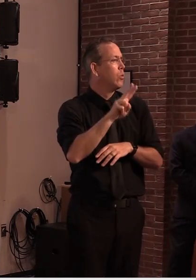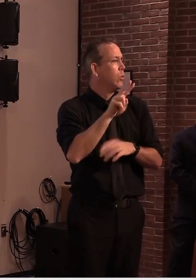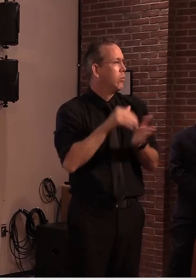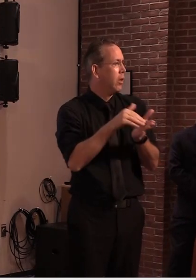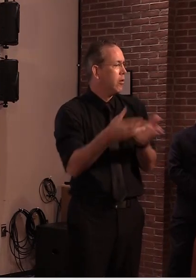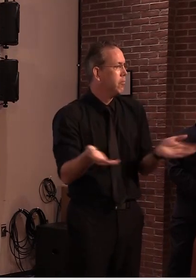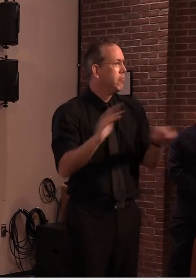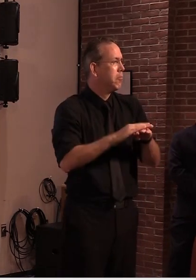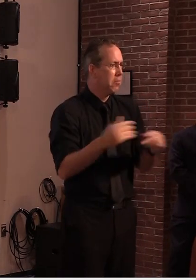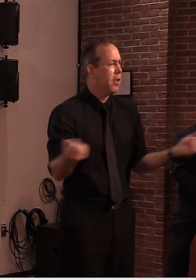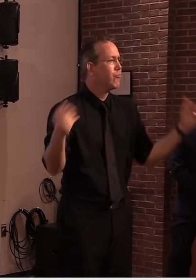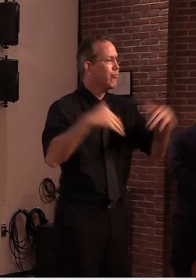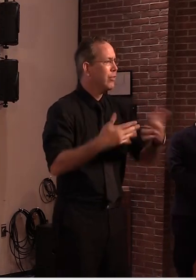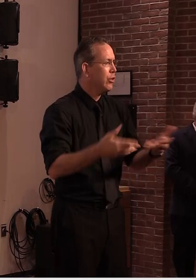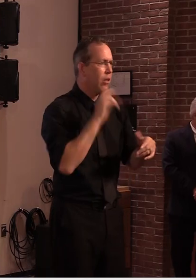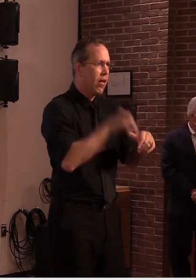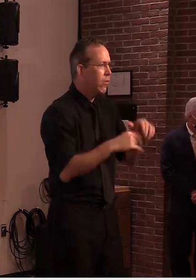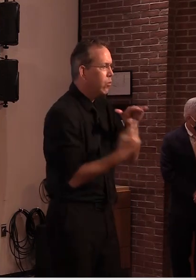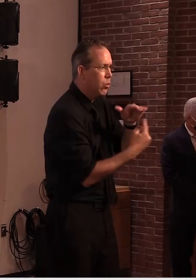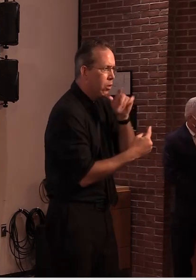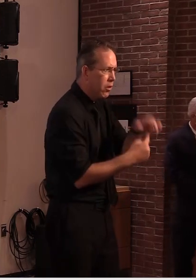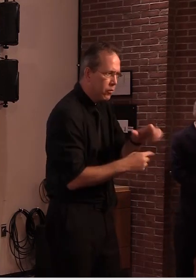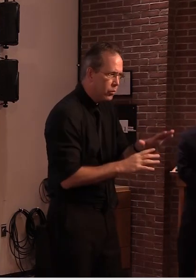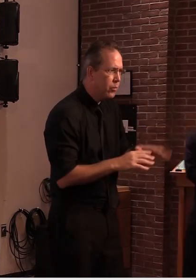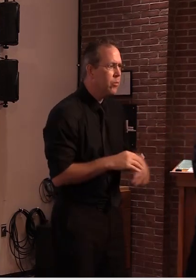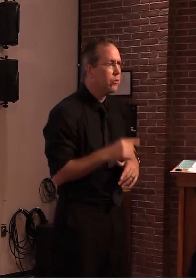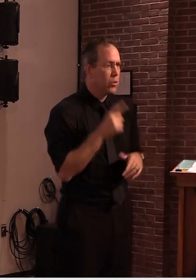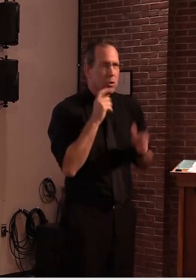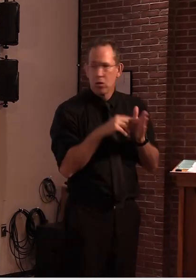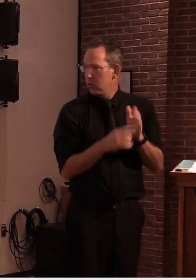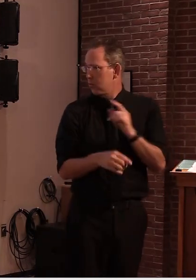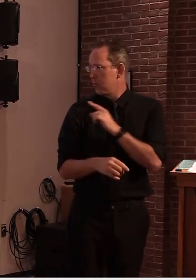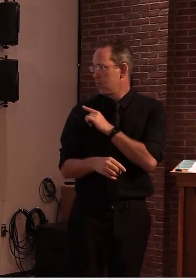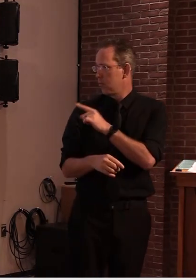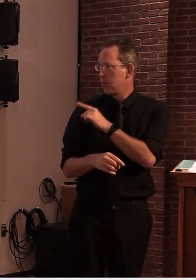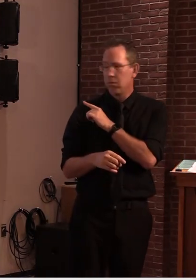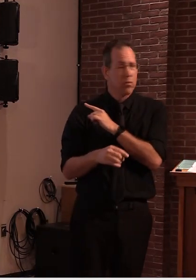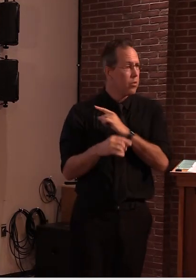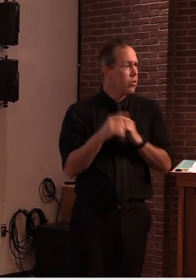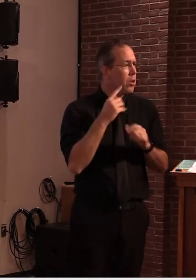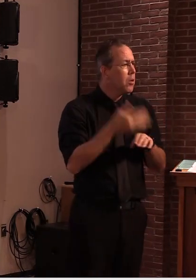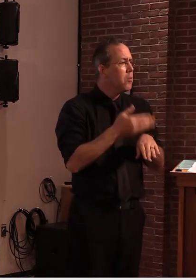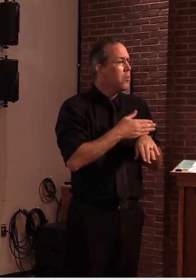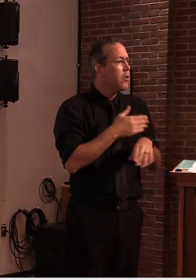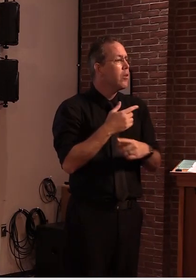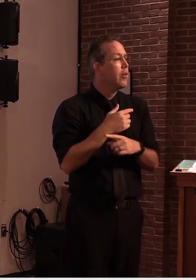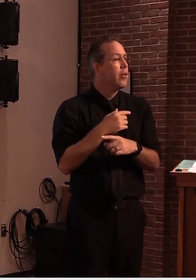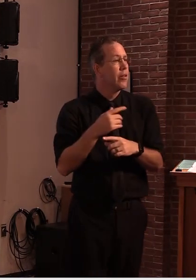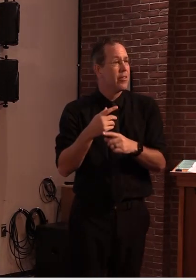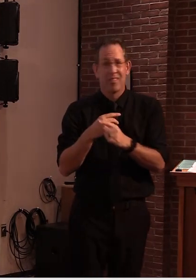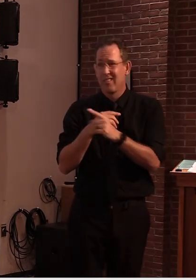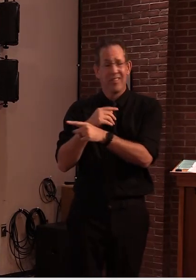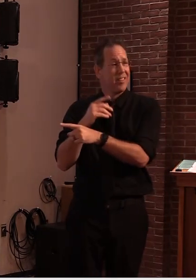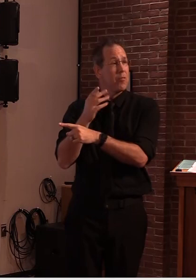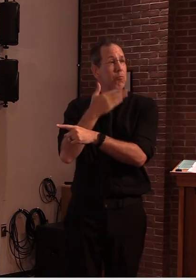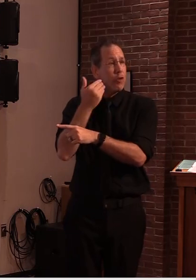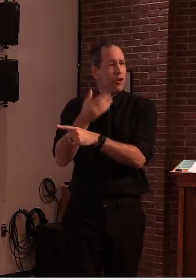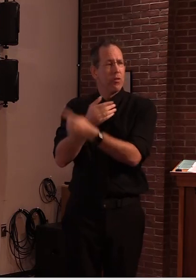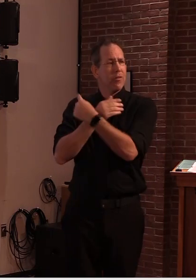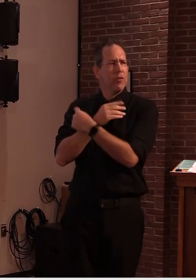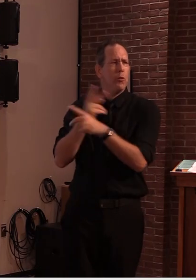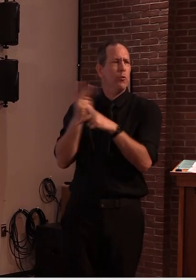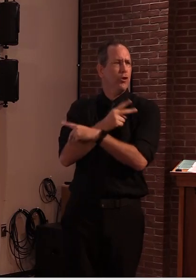week, we see a relatively even mix of counties that have improved or have gotten worse, with particular improvement